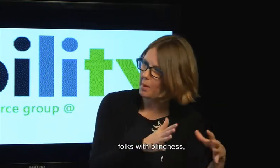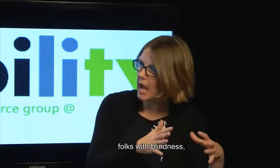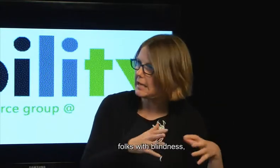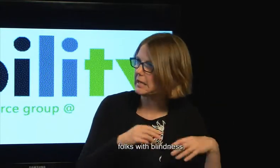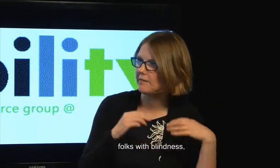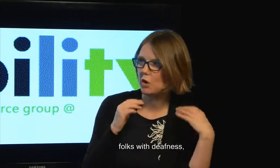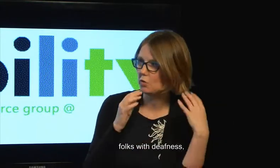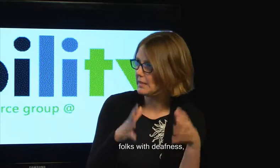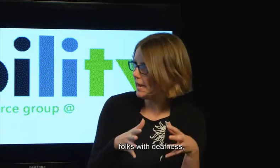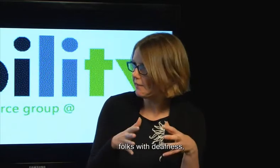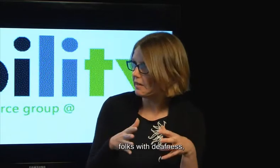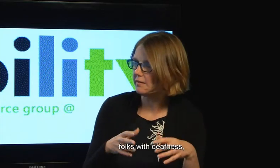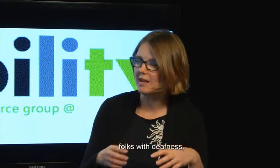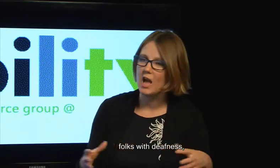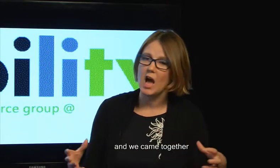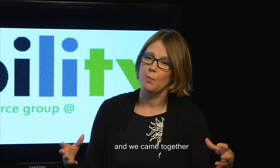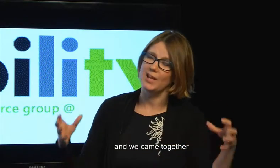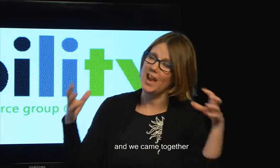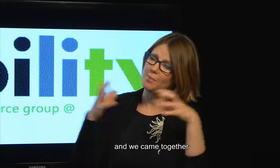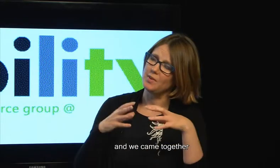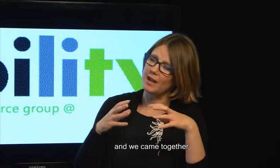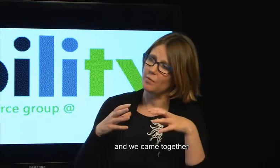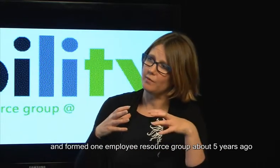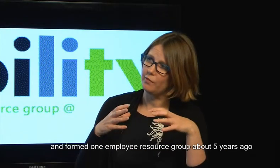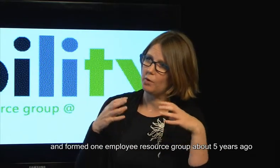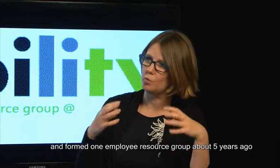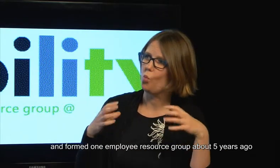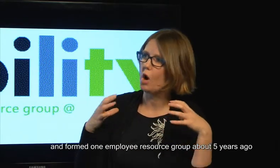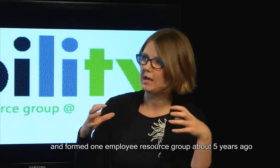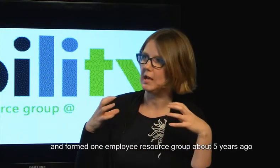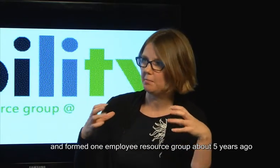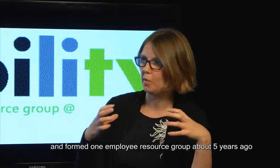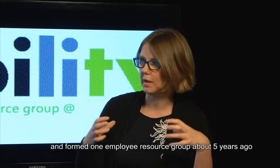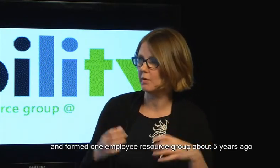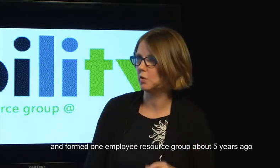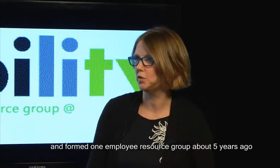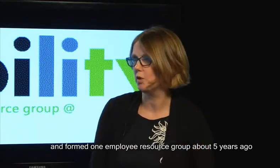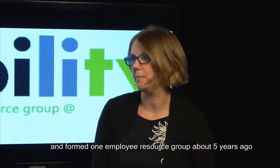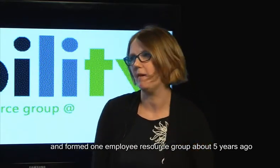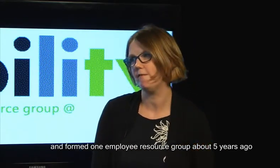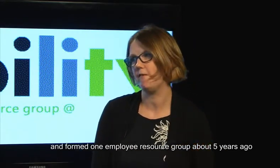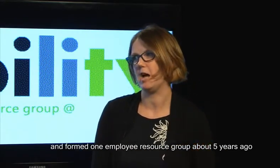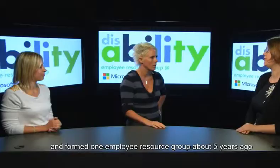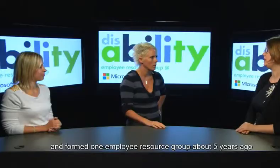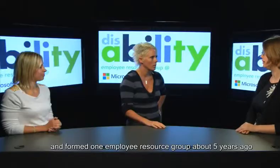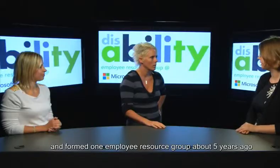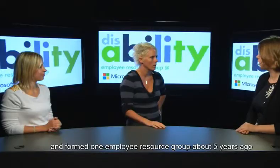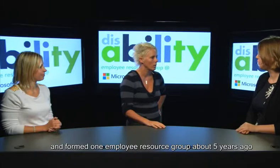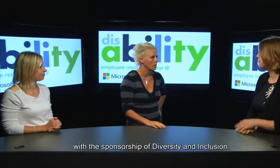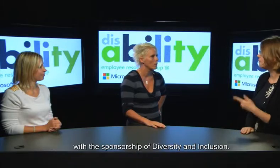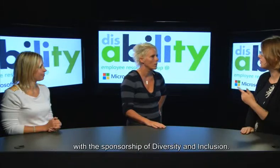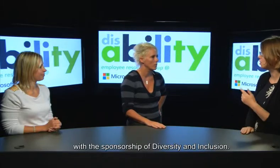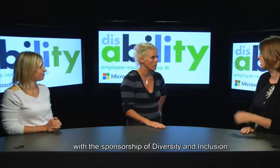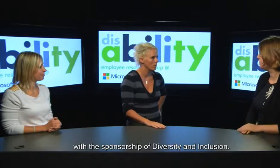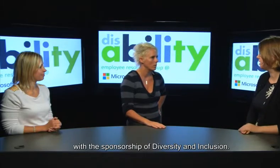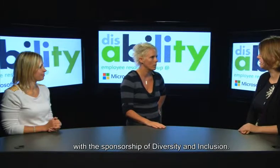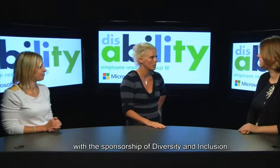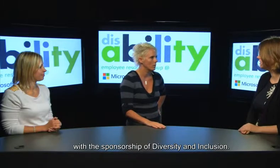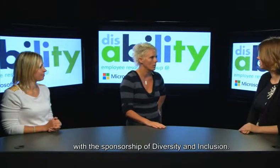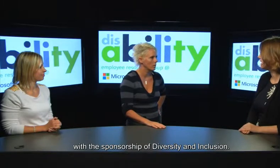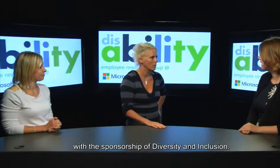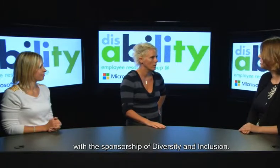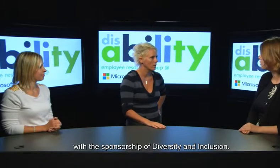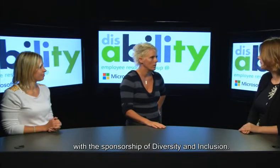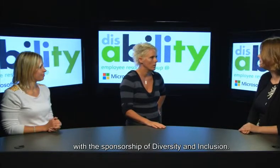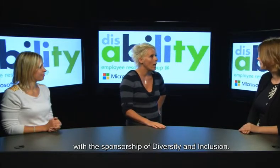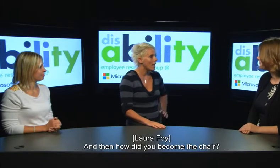folks for blindness folks with deafness and we came together and formed one employee resource group about five years ago with a sponsorship of